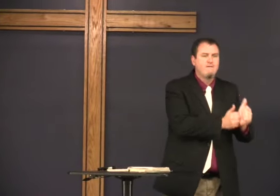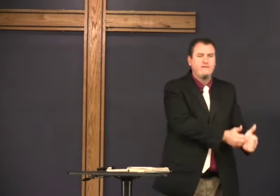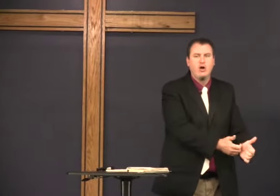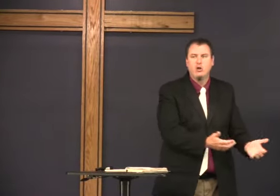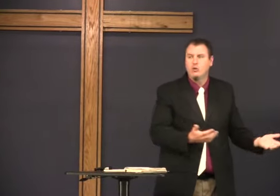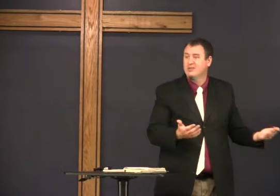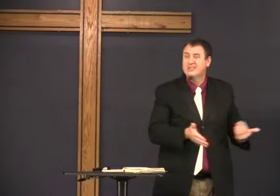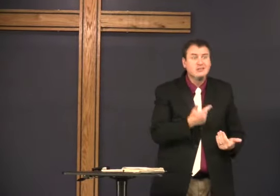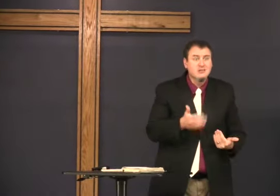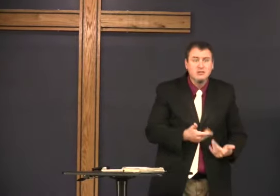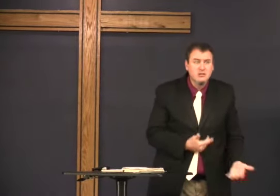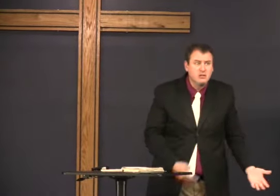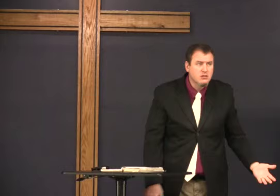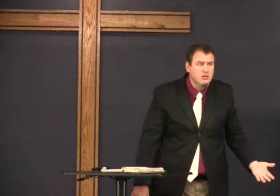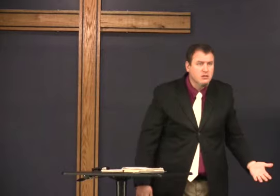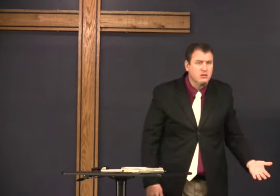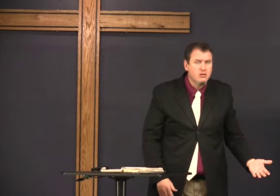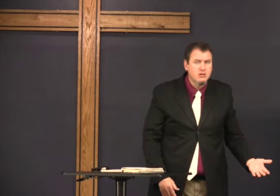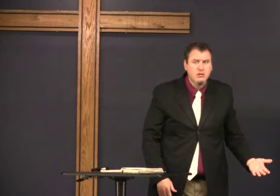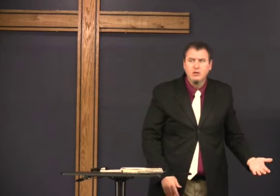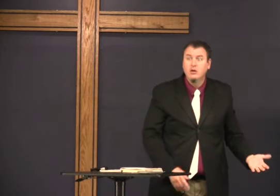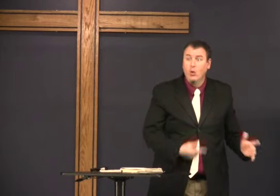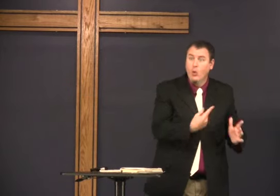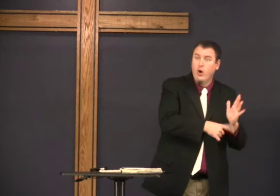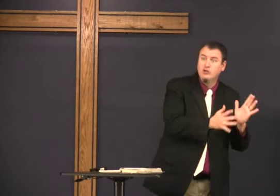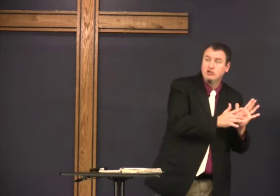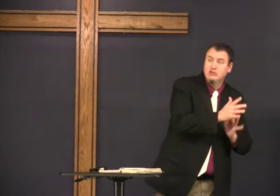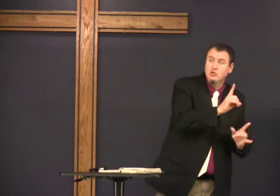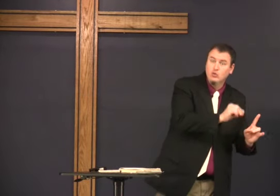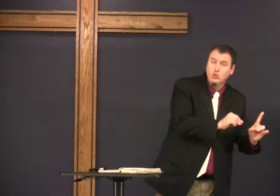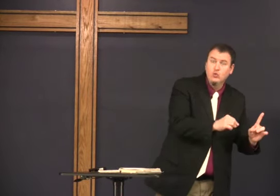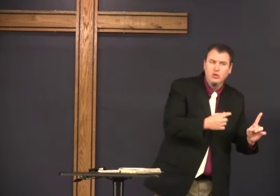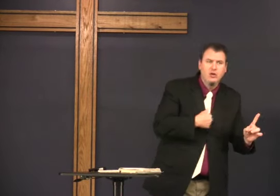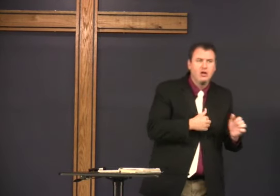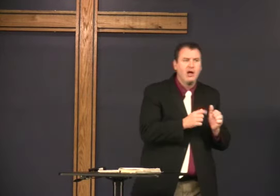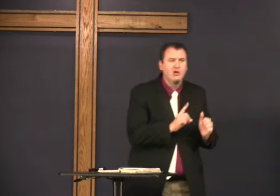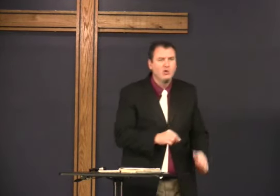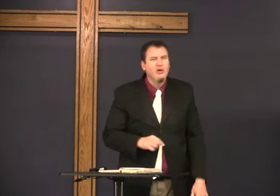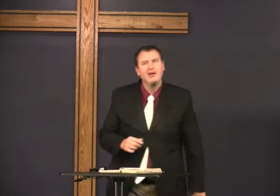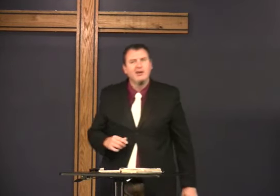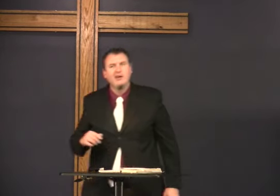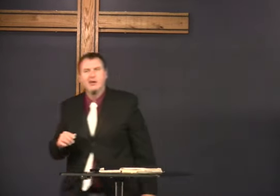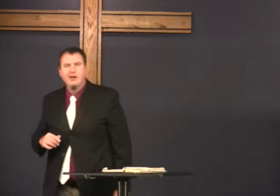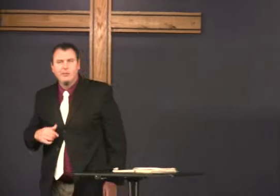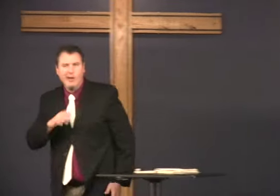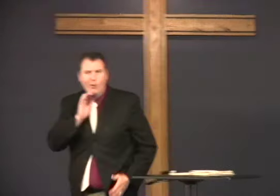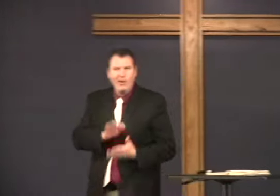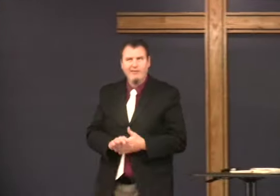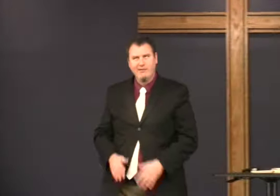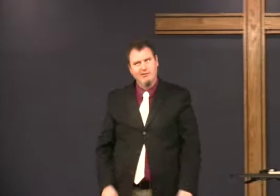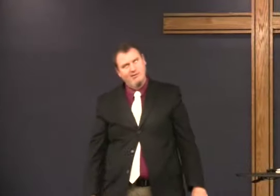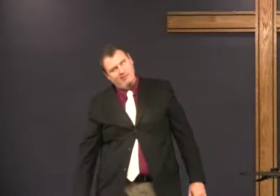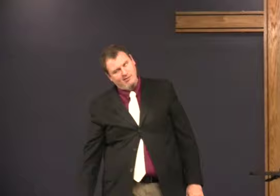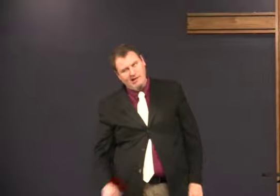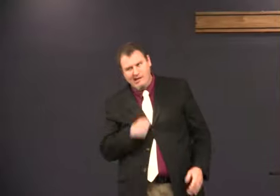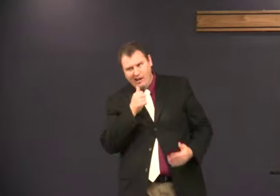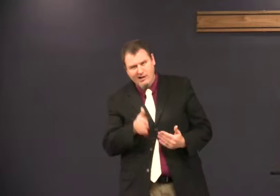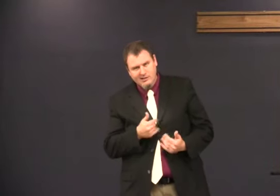We follow Jesus' example. It's very easy. What Jesus did. That we do. My wife.